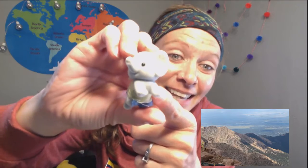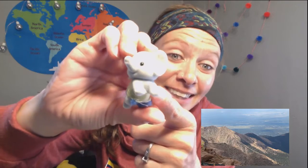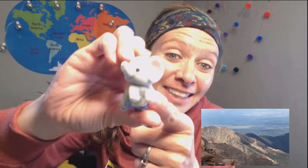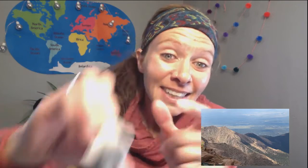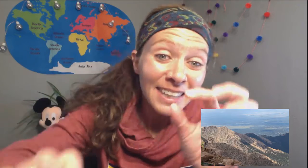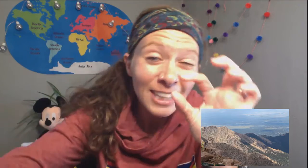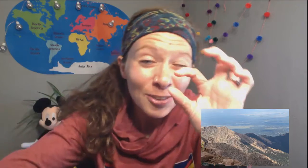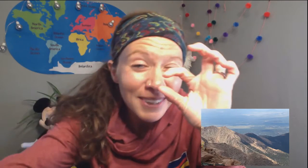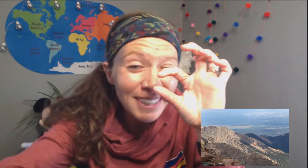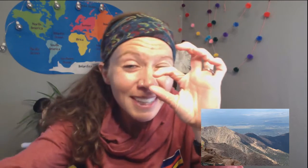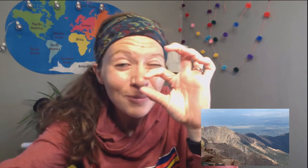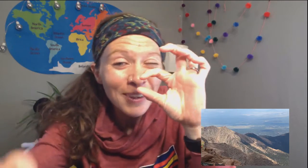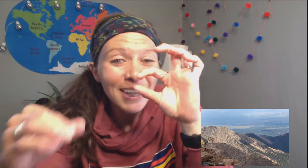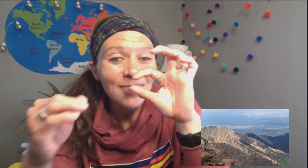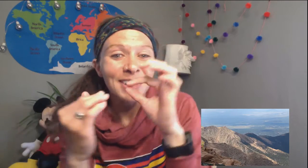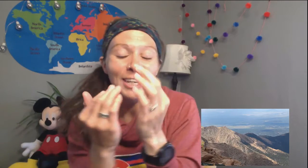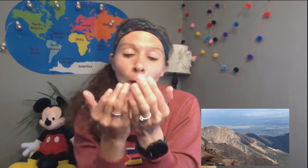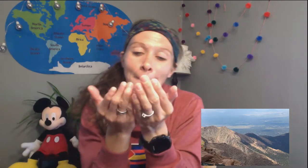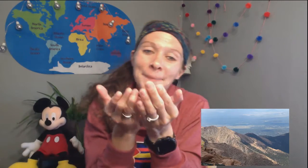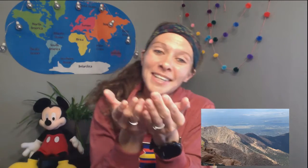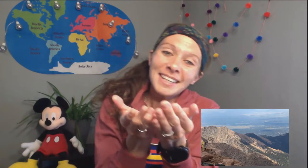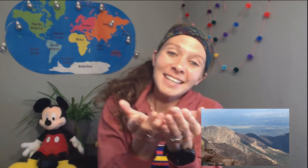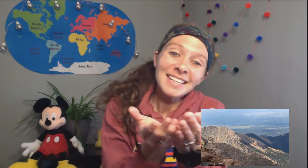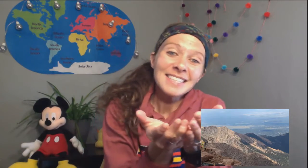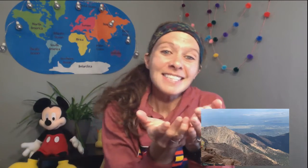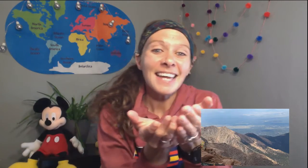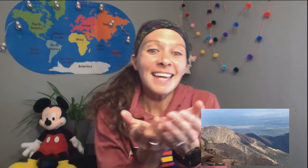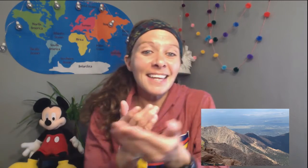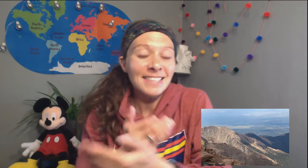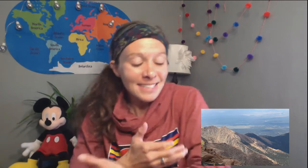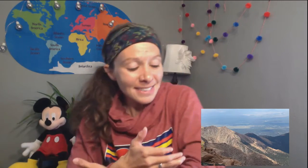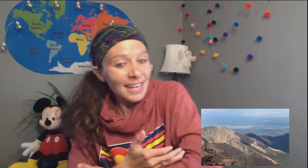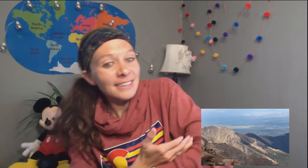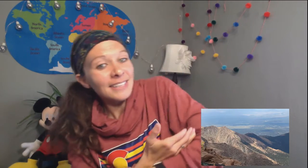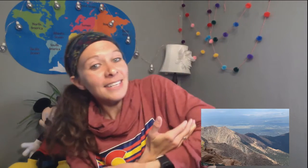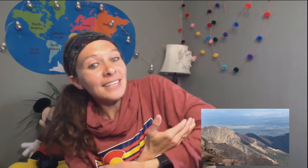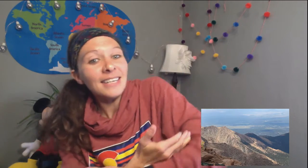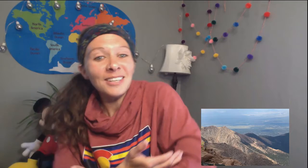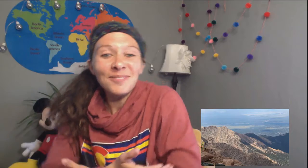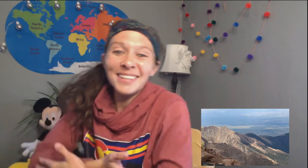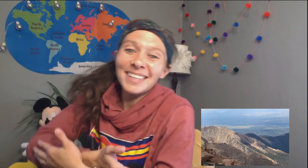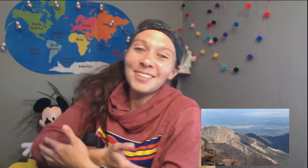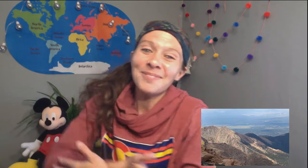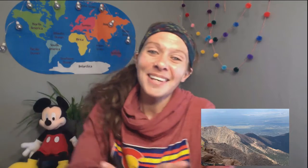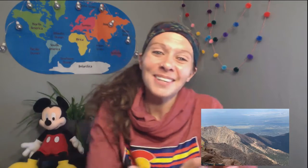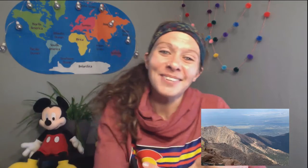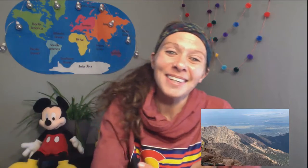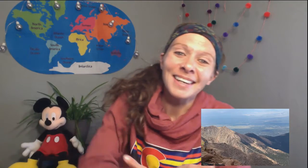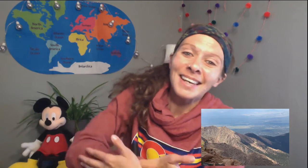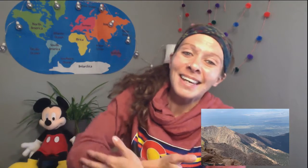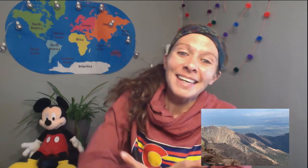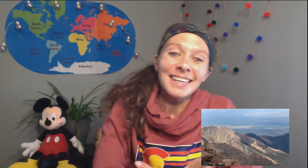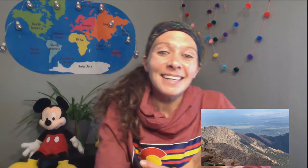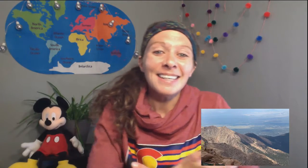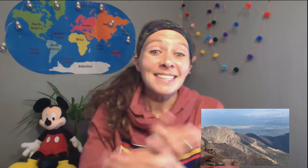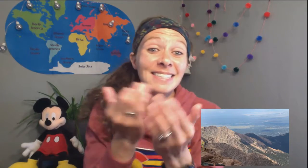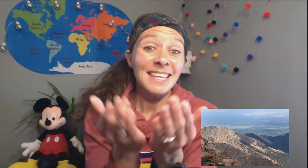got the itty bitty baby. In his hands, he's got the itty bitty baby. In his